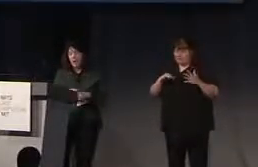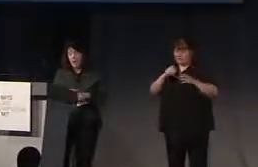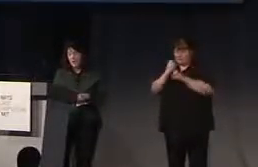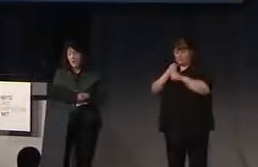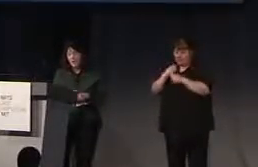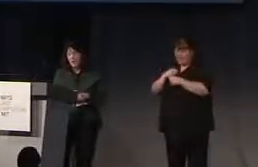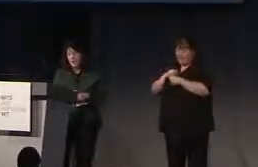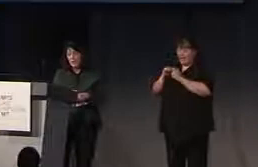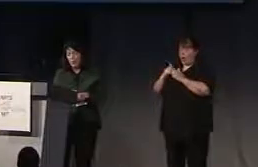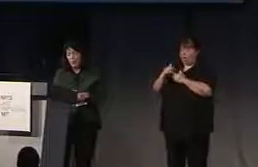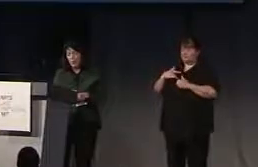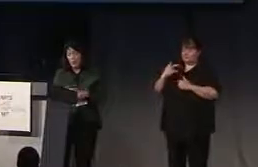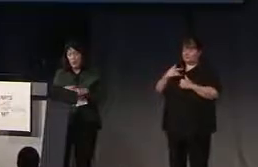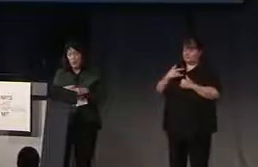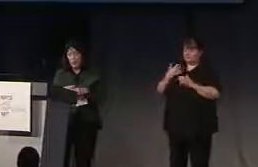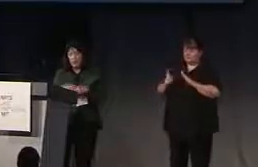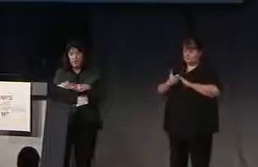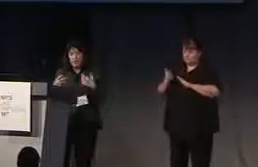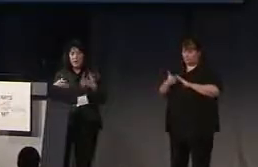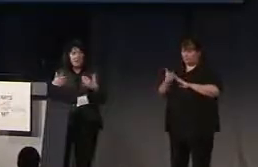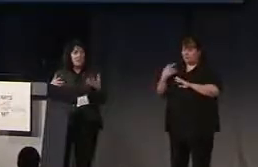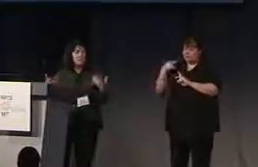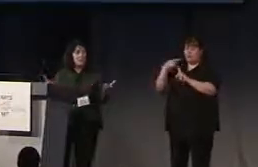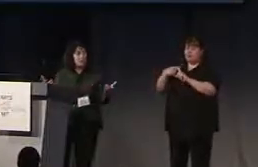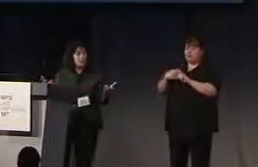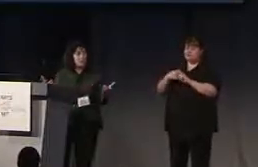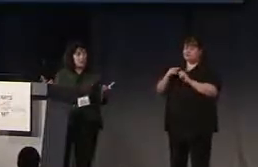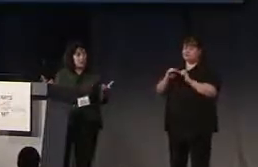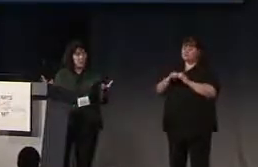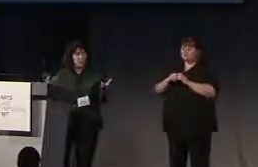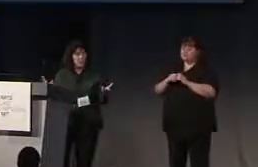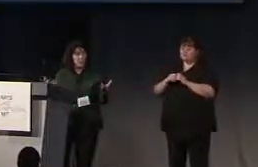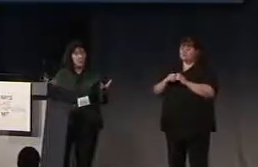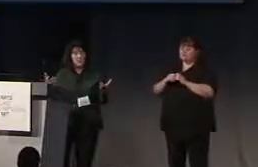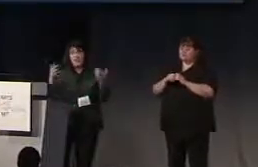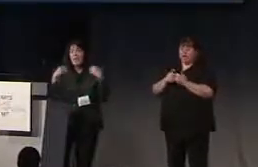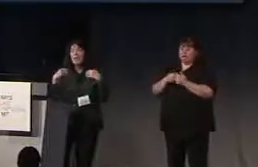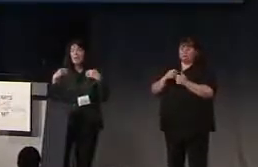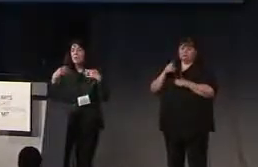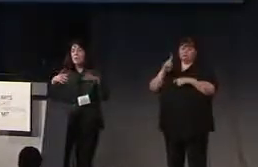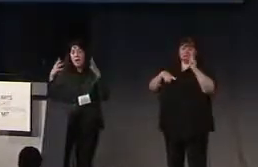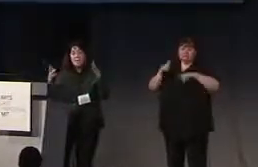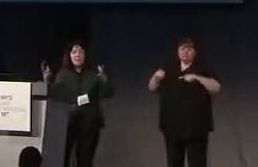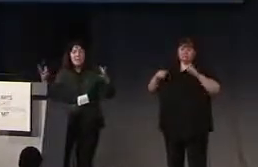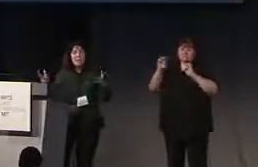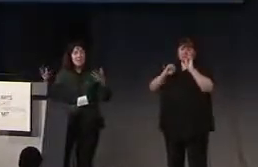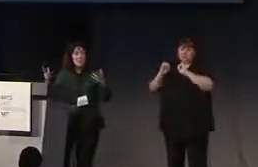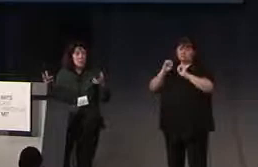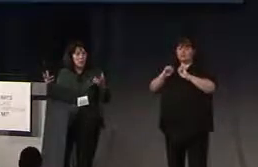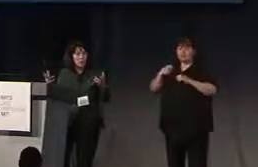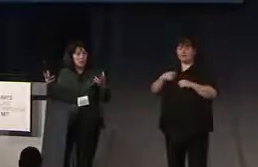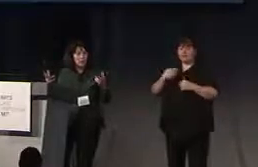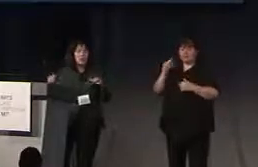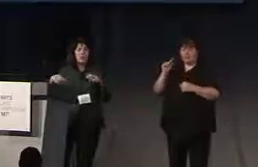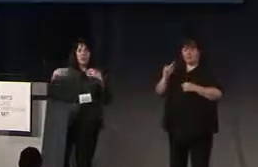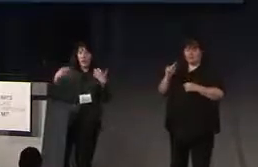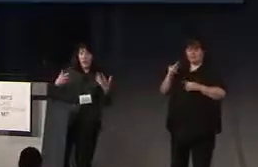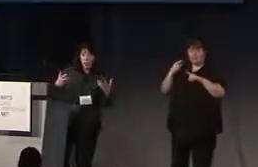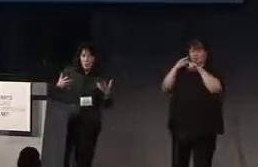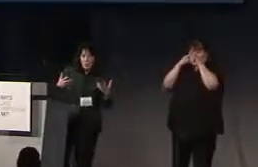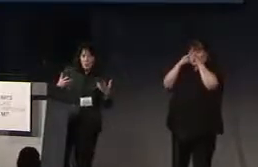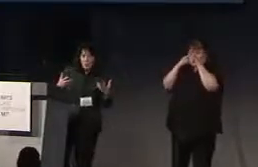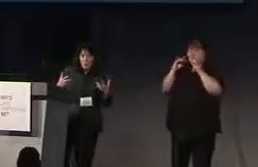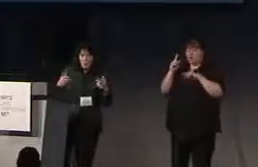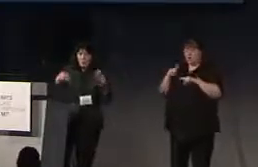how our senses operate, but also in doing various sorts of experiments. So you have this slight impairment. You